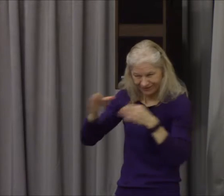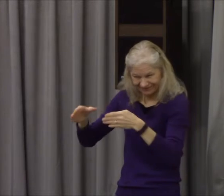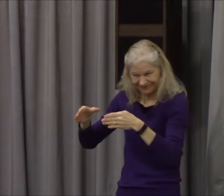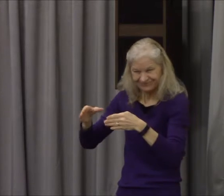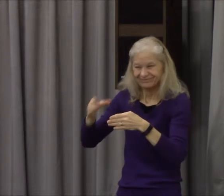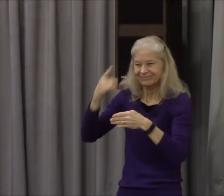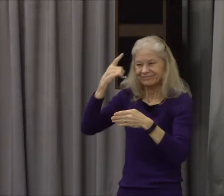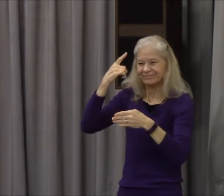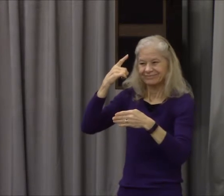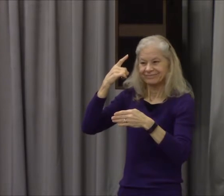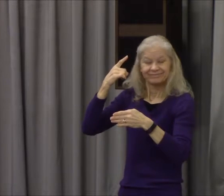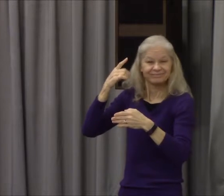for his glory